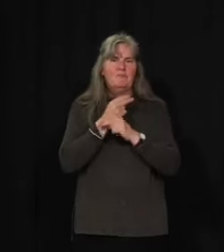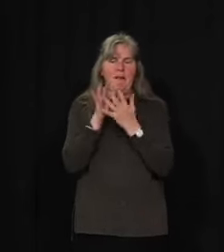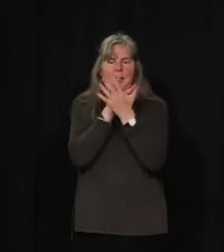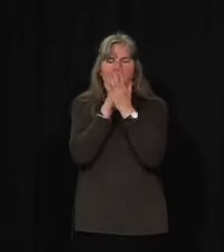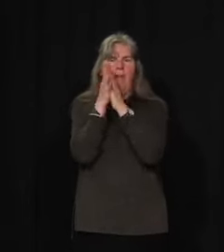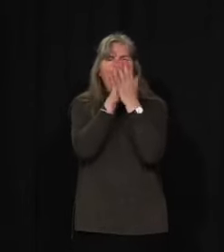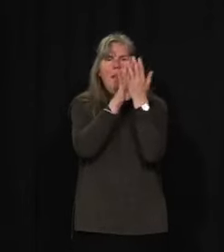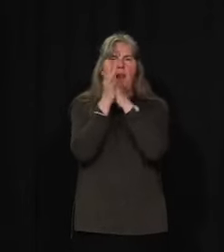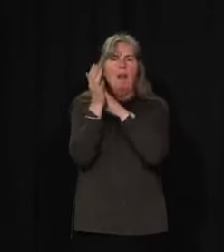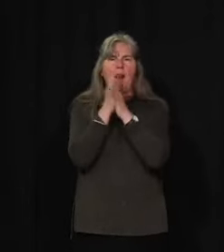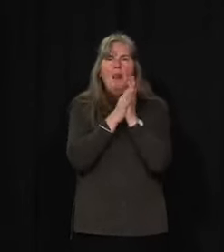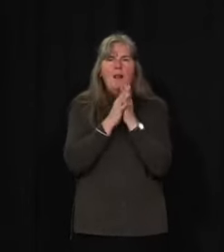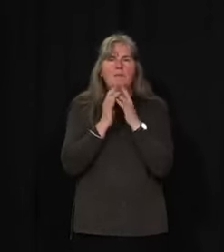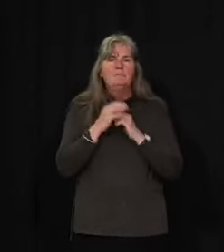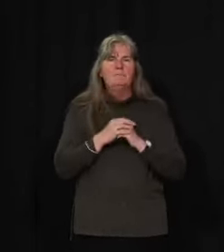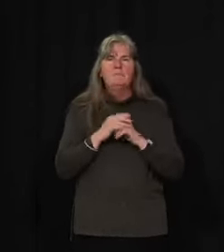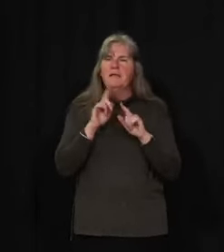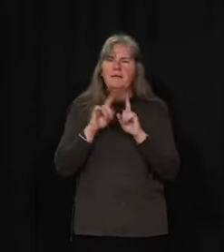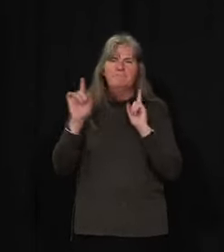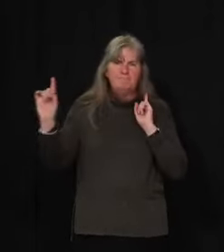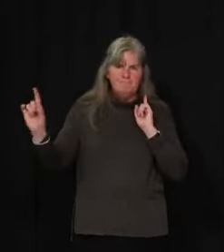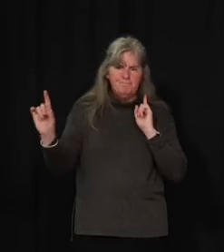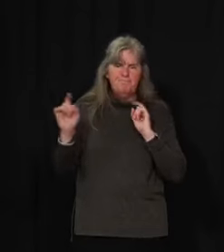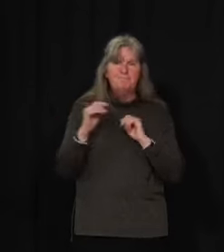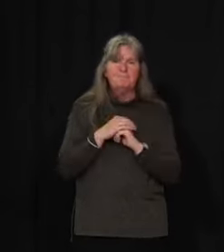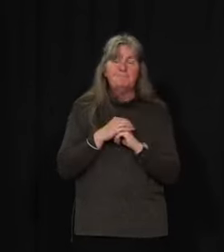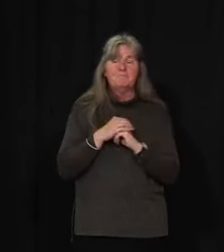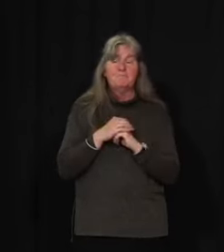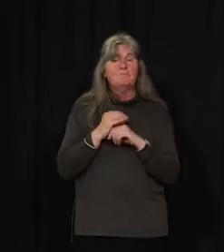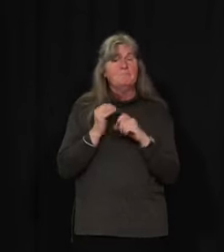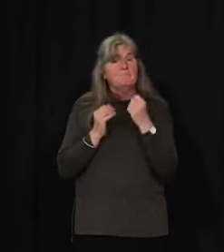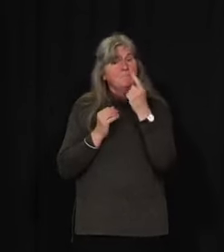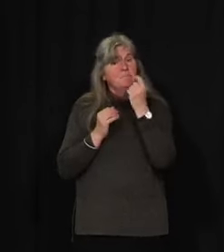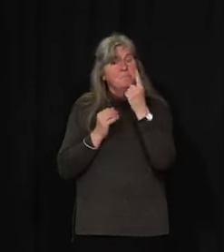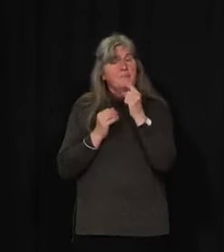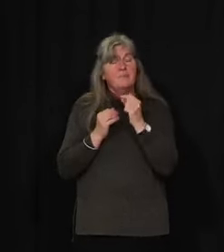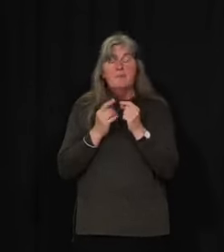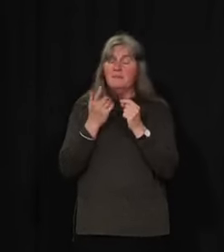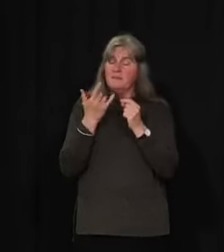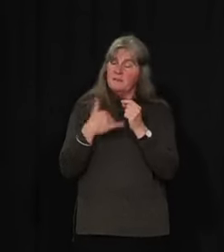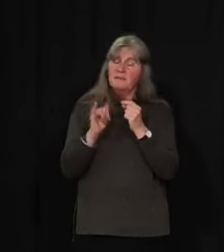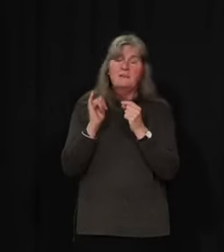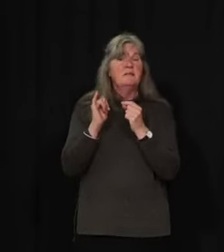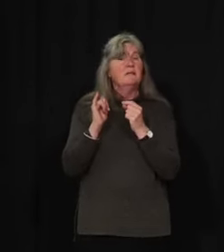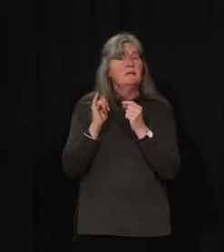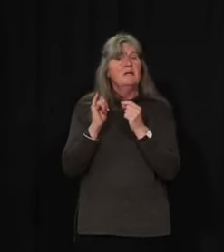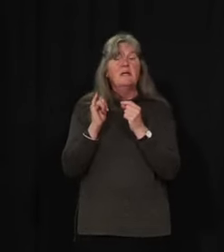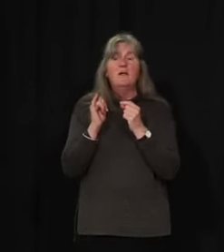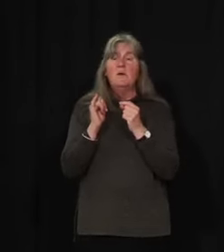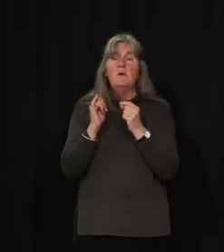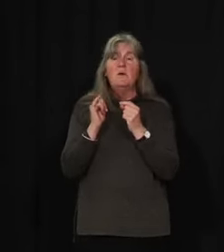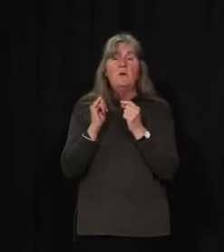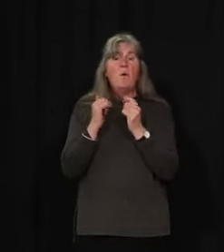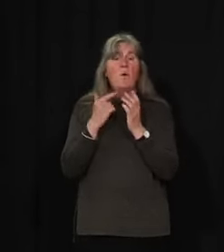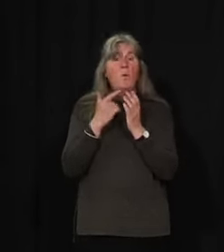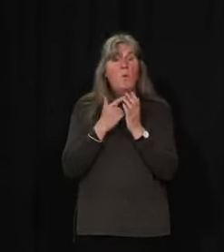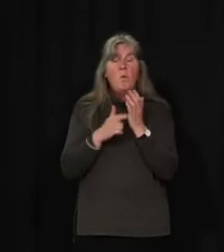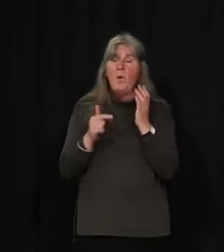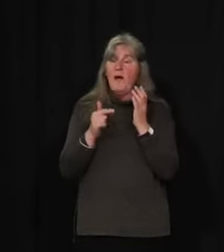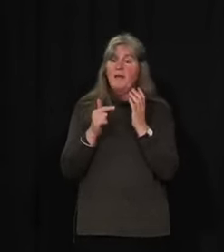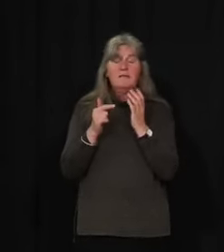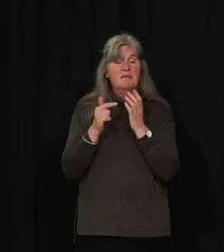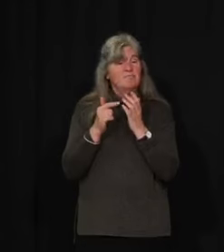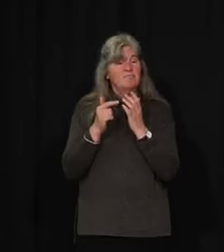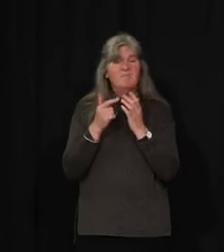masks in those circumstances. Even in those circumstances, the primary deterrent for transmission, though, is the physical